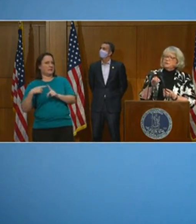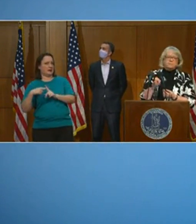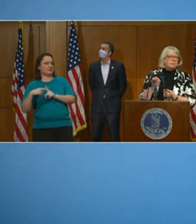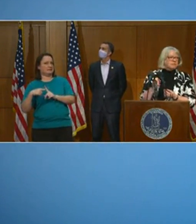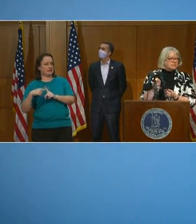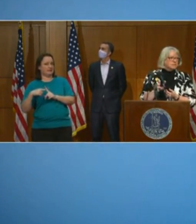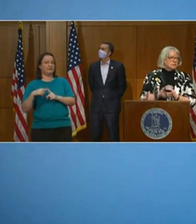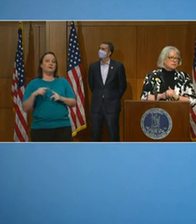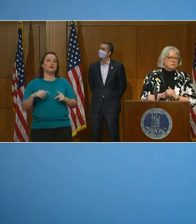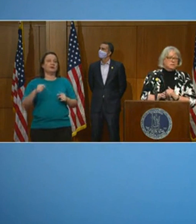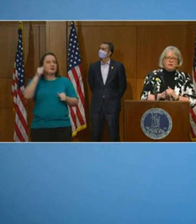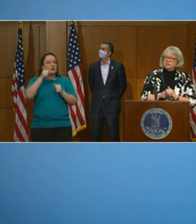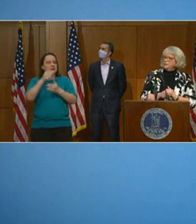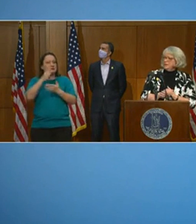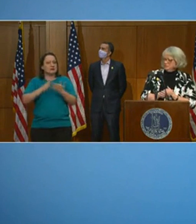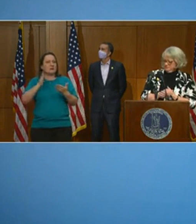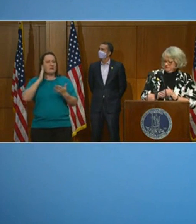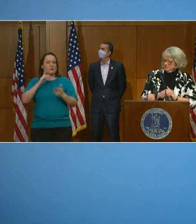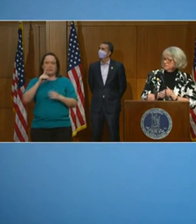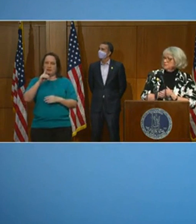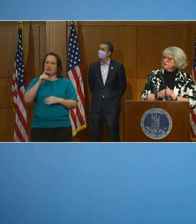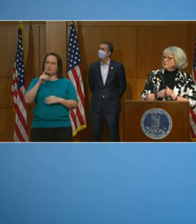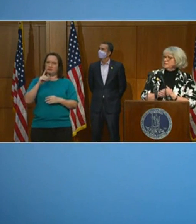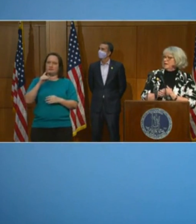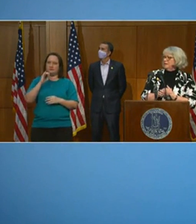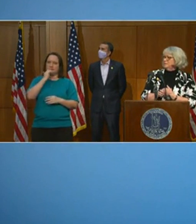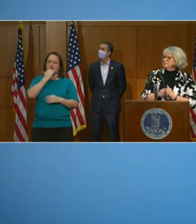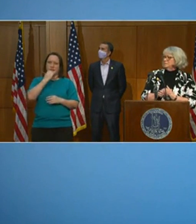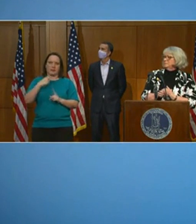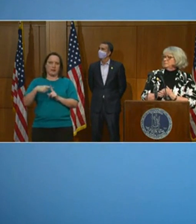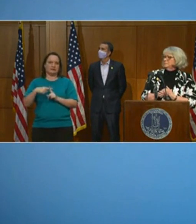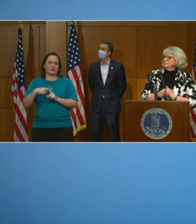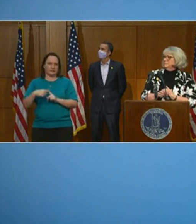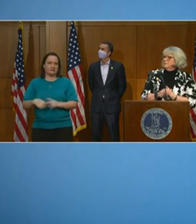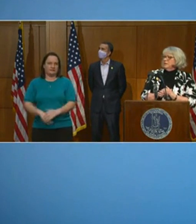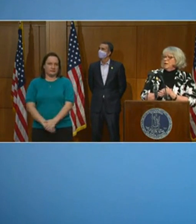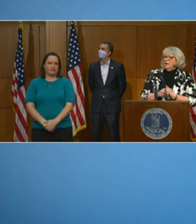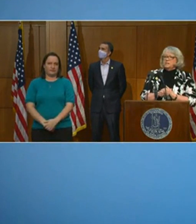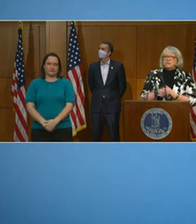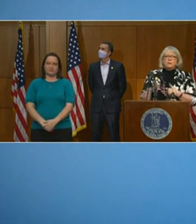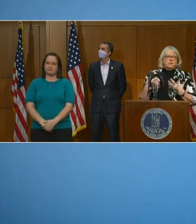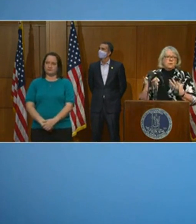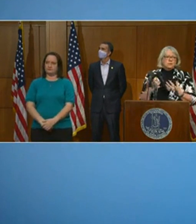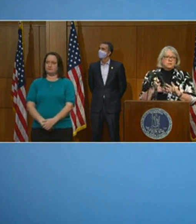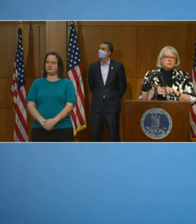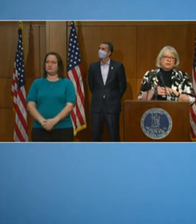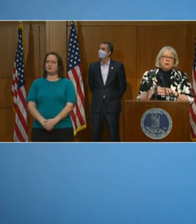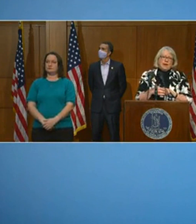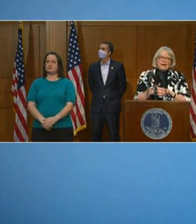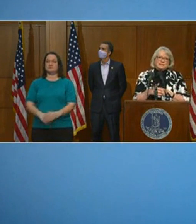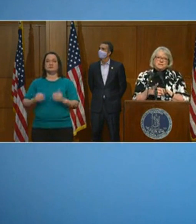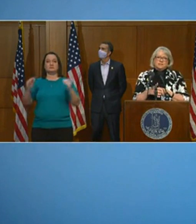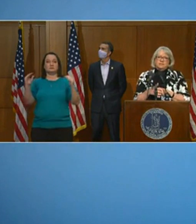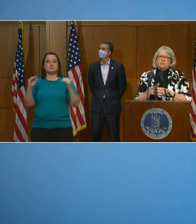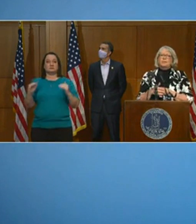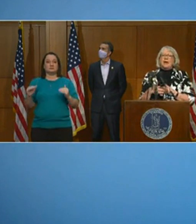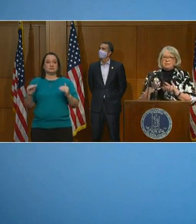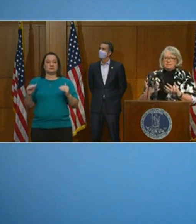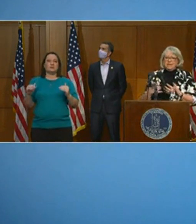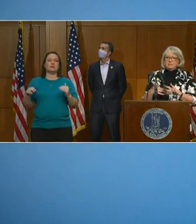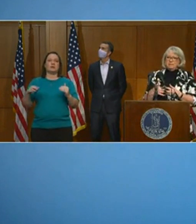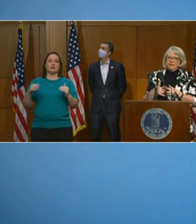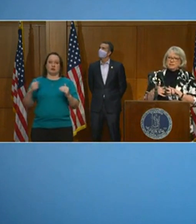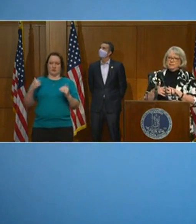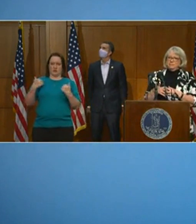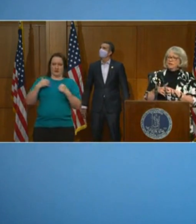of those, remember, some of those will be false positives. Next slide. And so one of the questions that we all ask is, do we